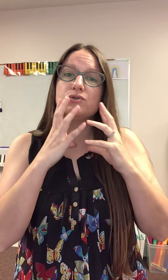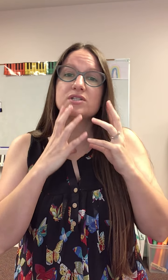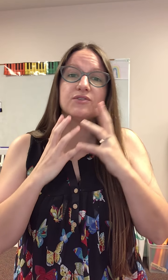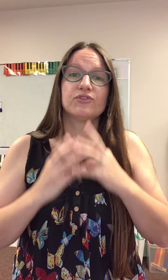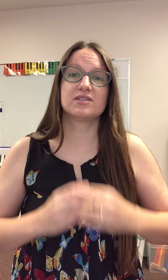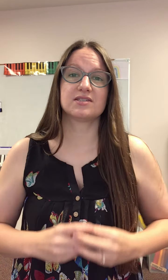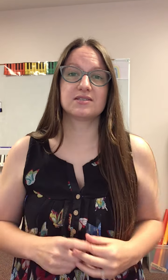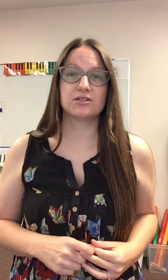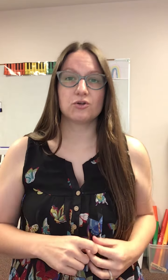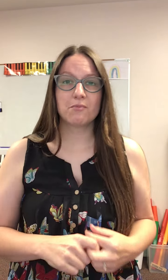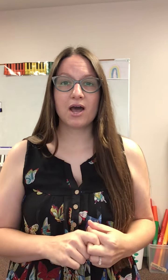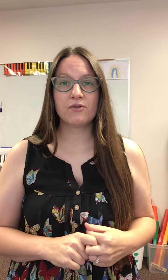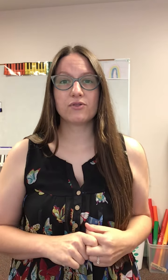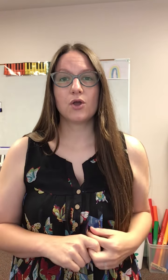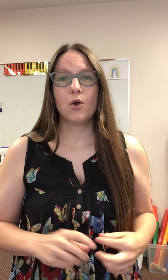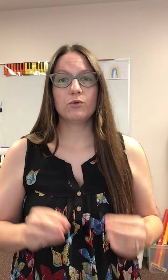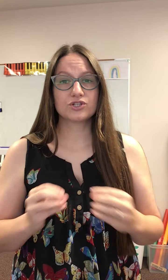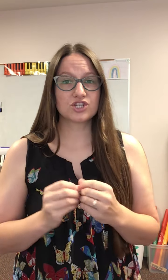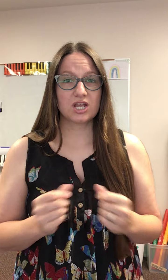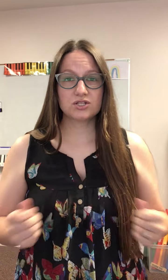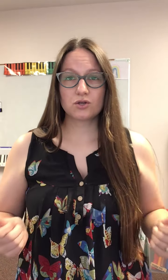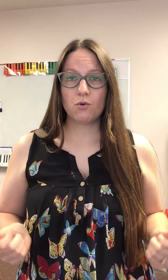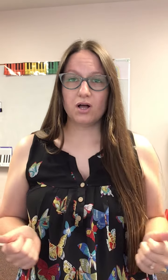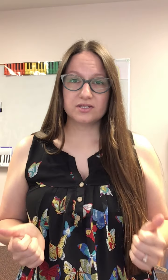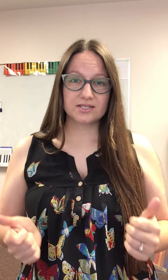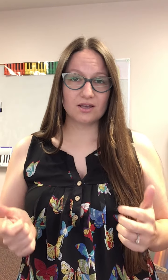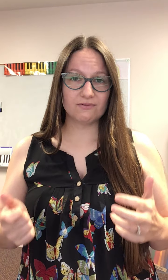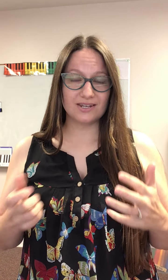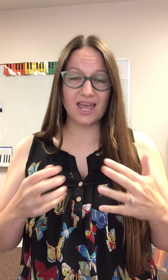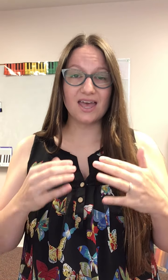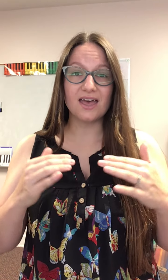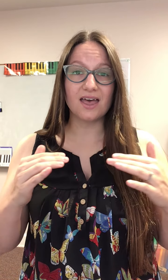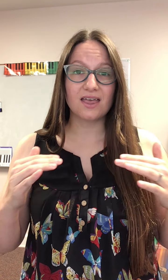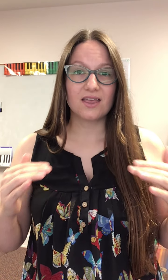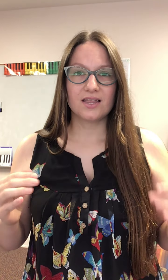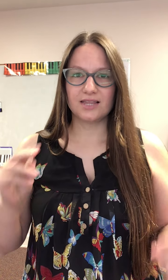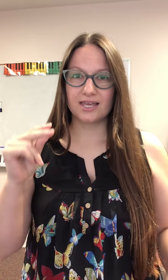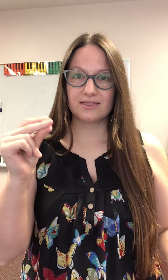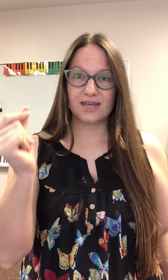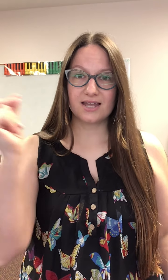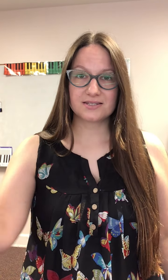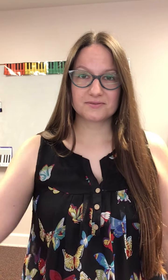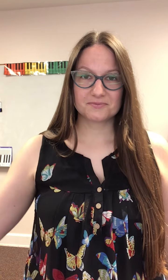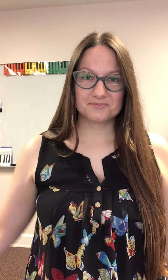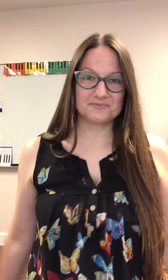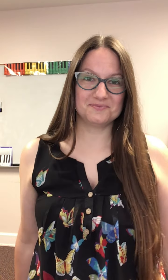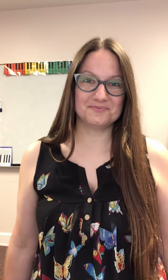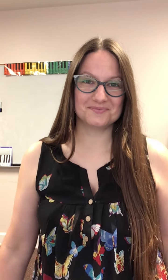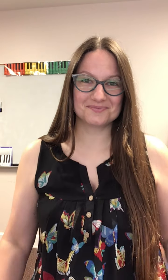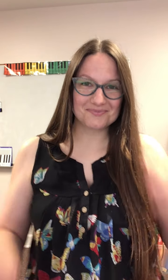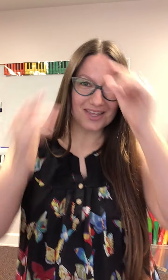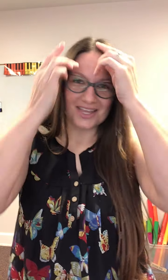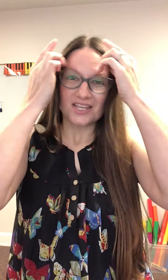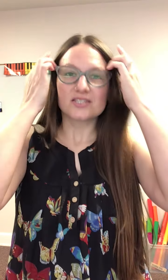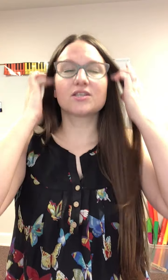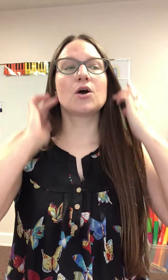differences in your mouth will change the quality of an eh like that so